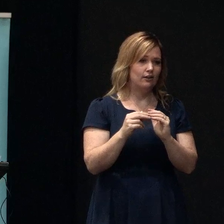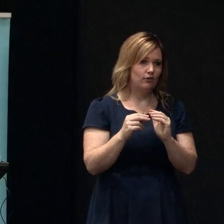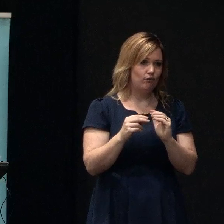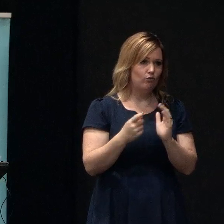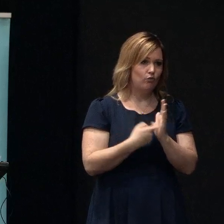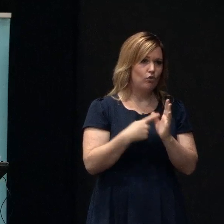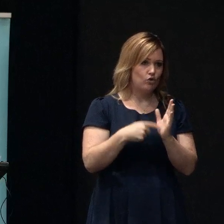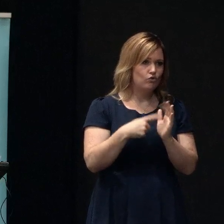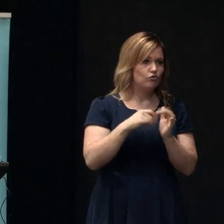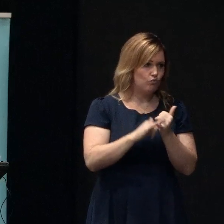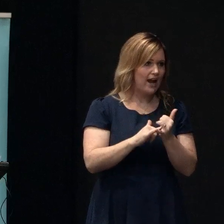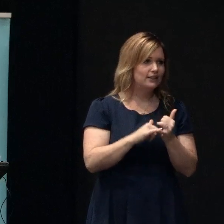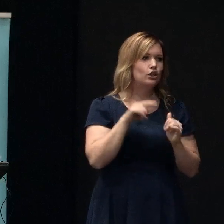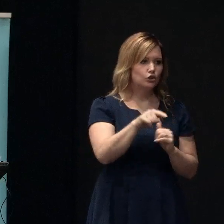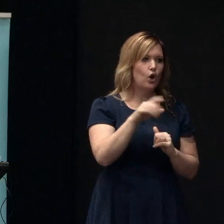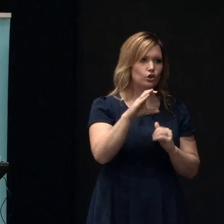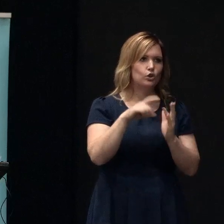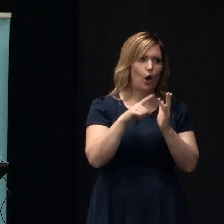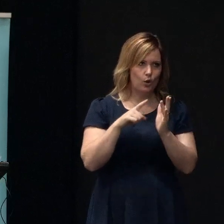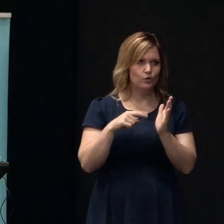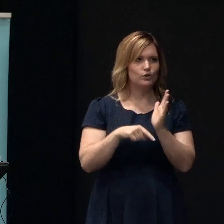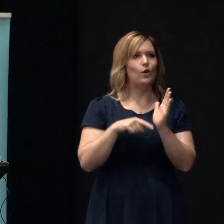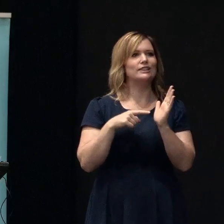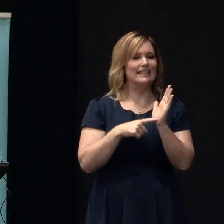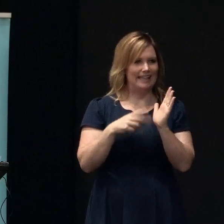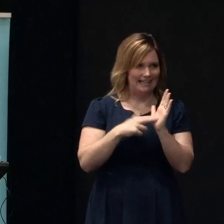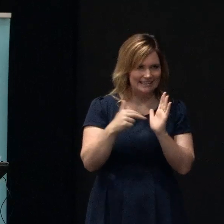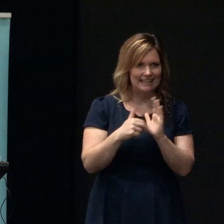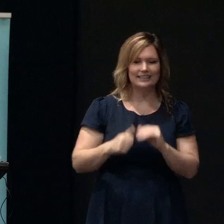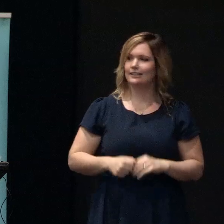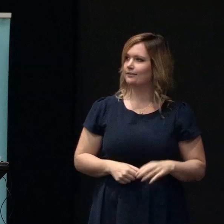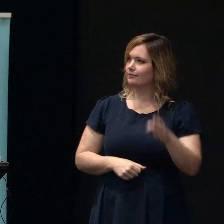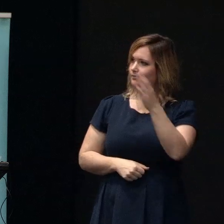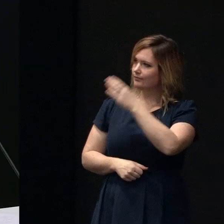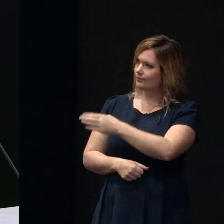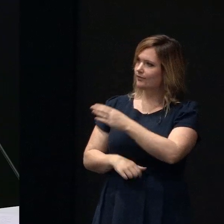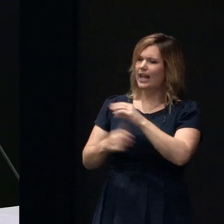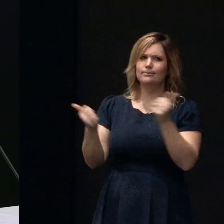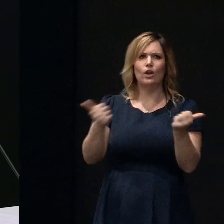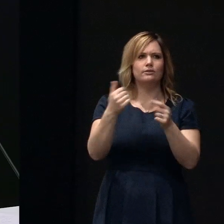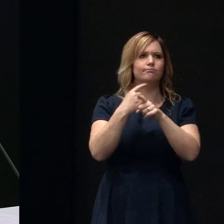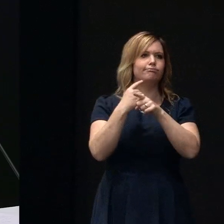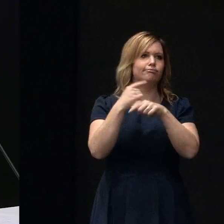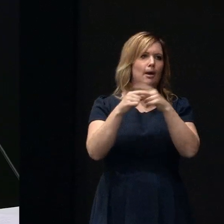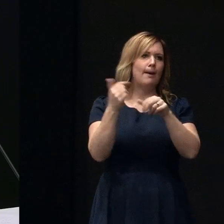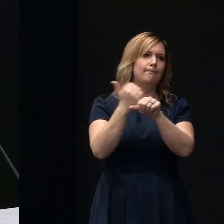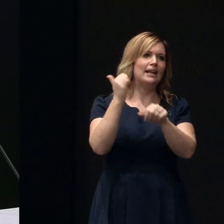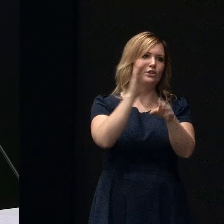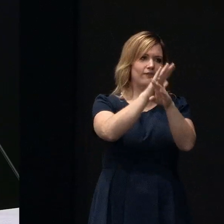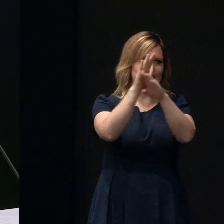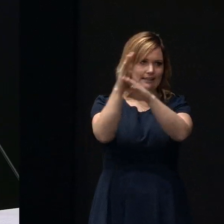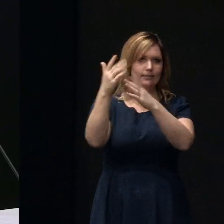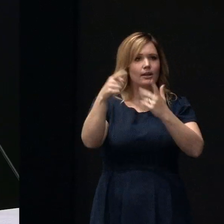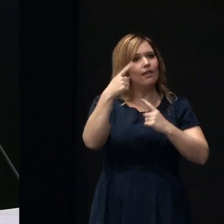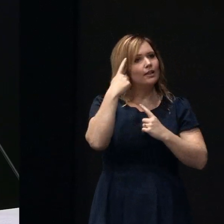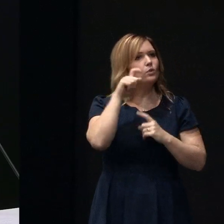can I just add to that I know there's been a lot of dialogue and commentary around banks overseas but I think you'll find that the New